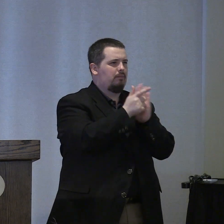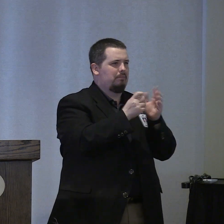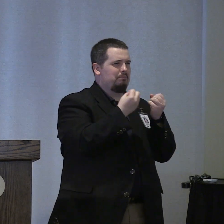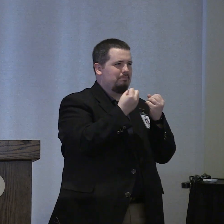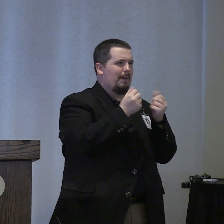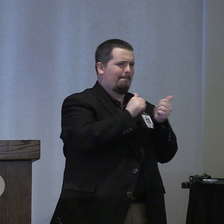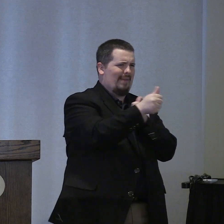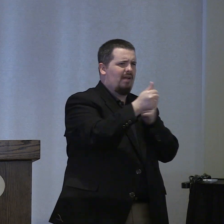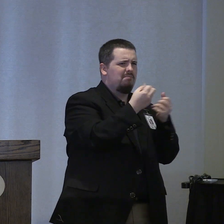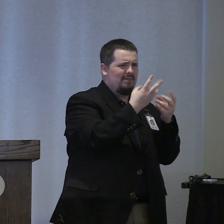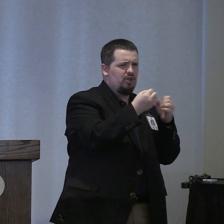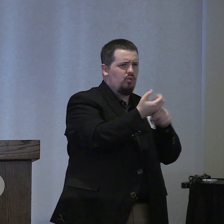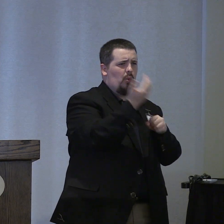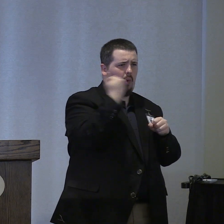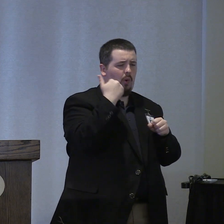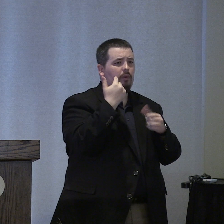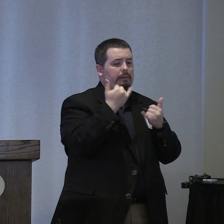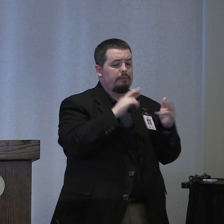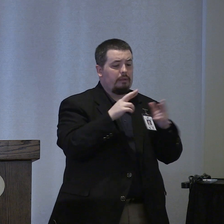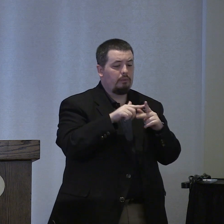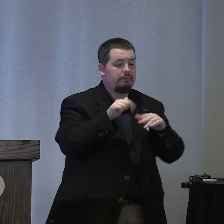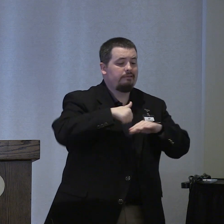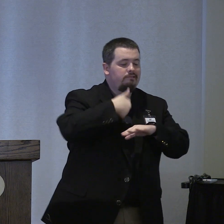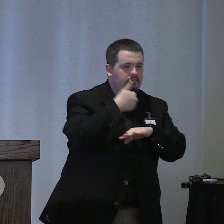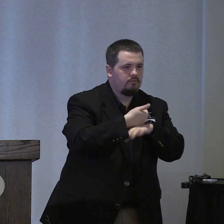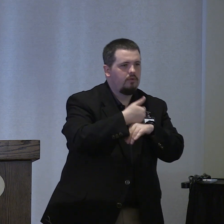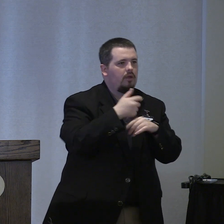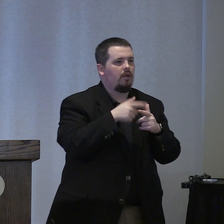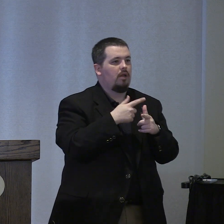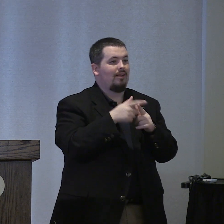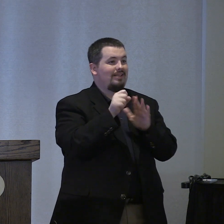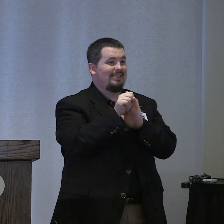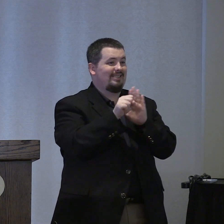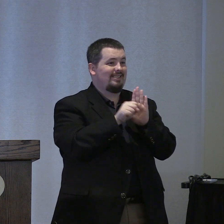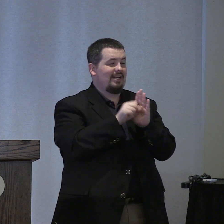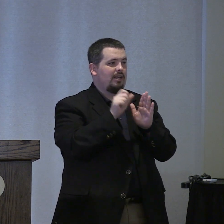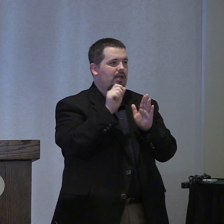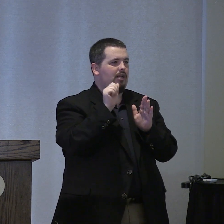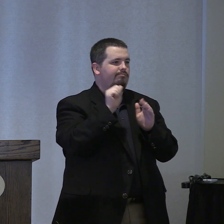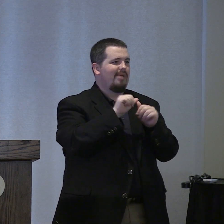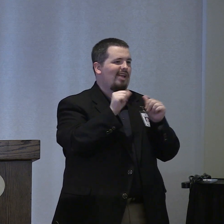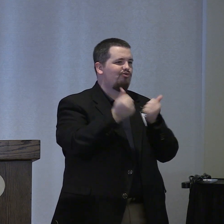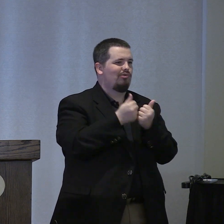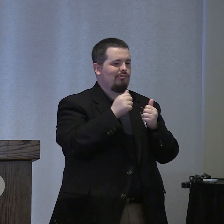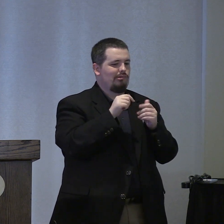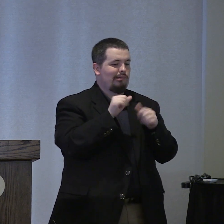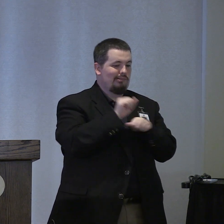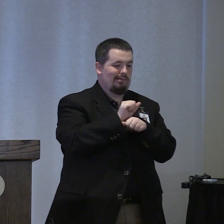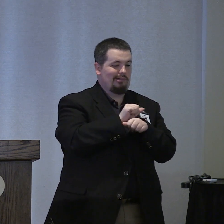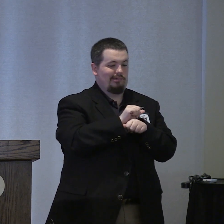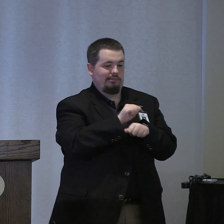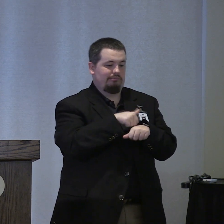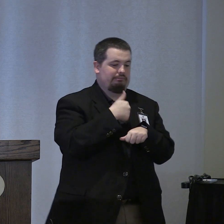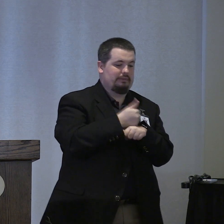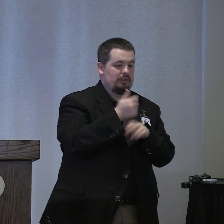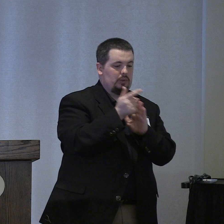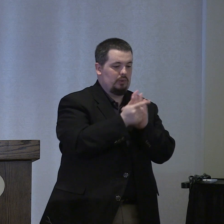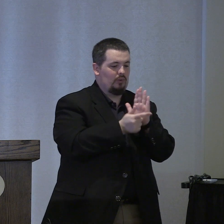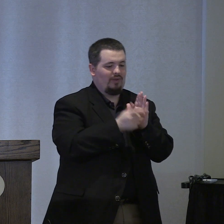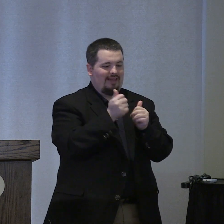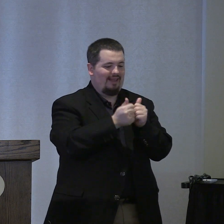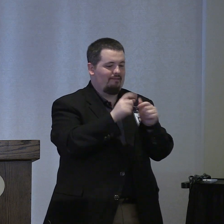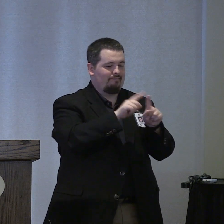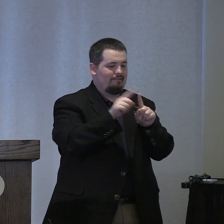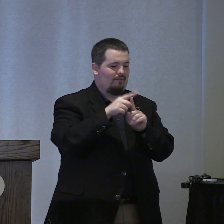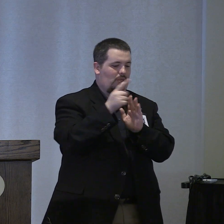passed years ago and of course when we at the state agency are really working to implement laws and every in every